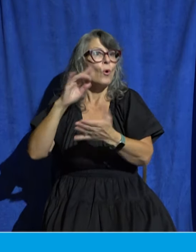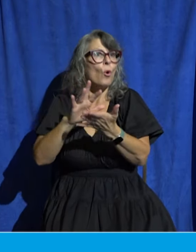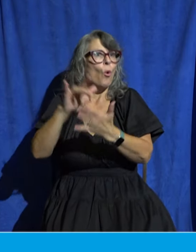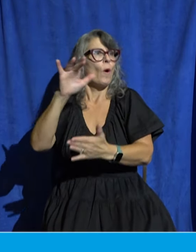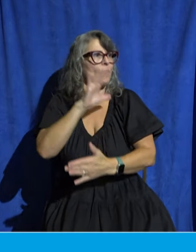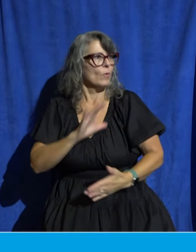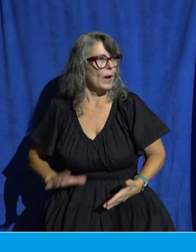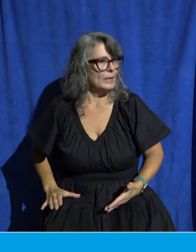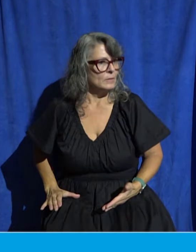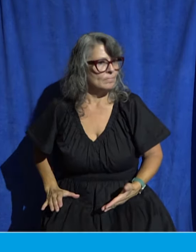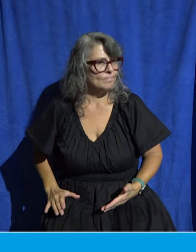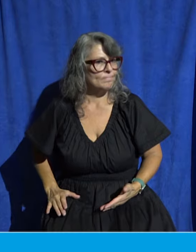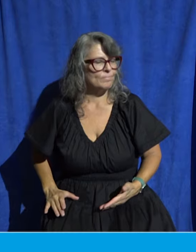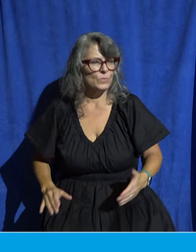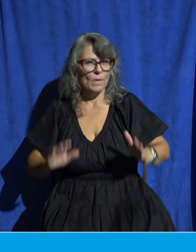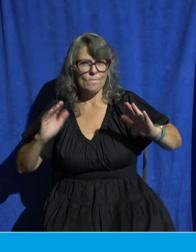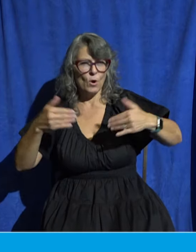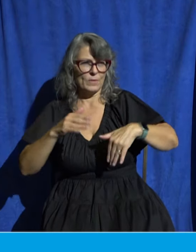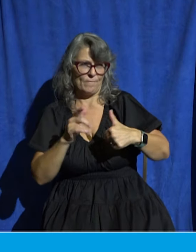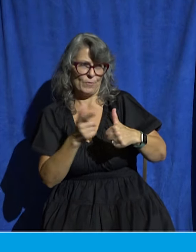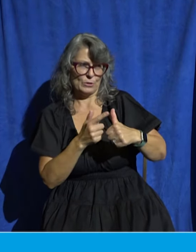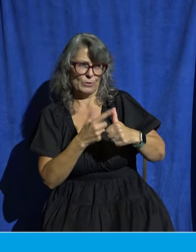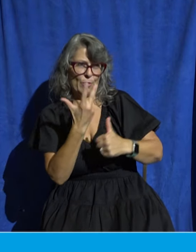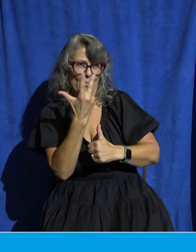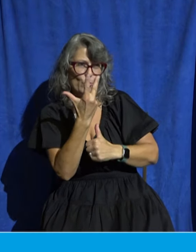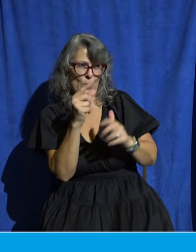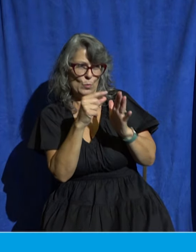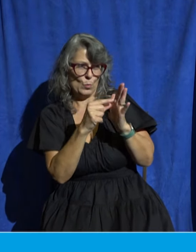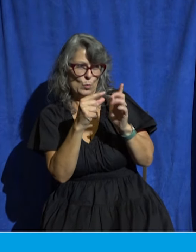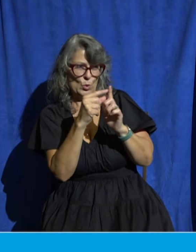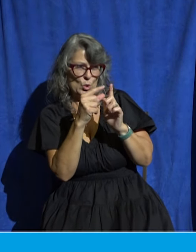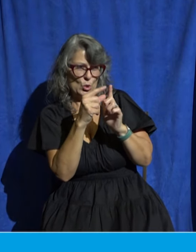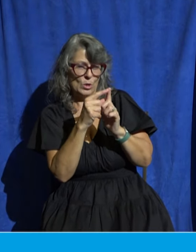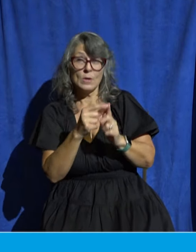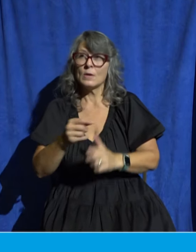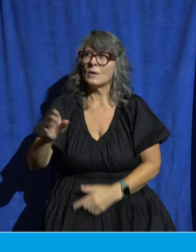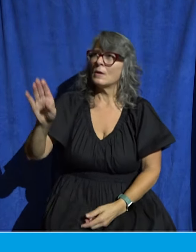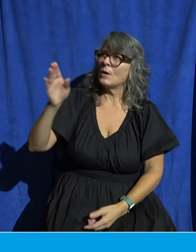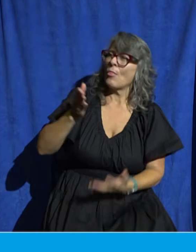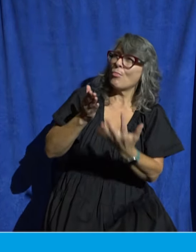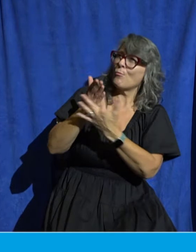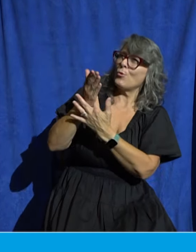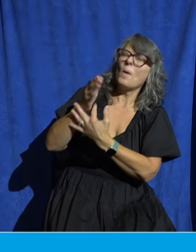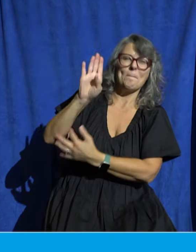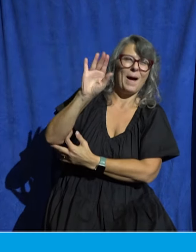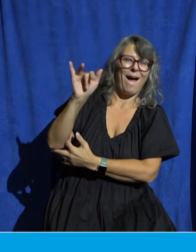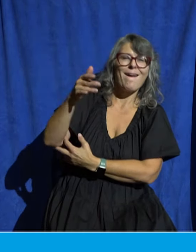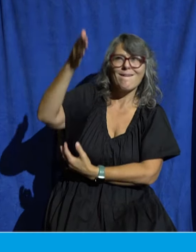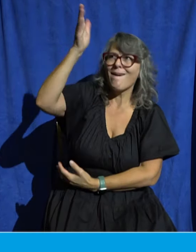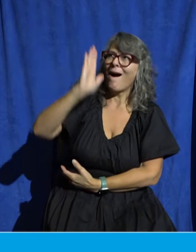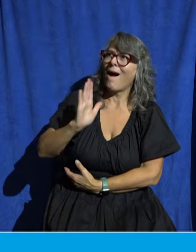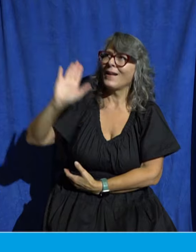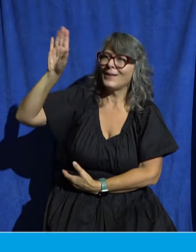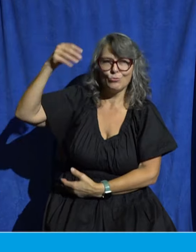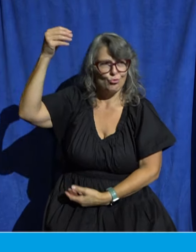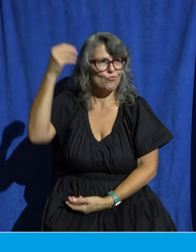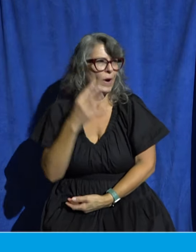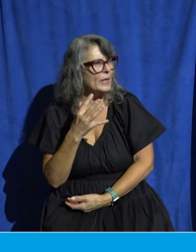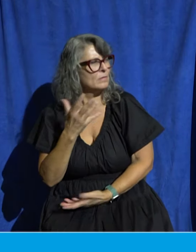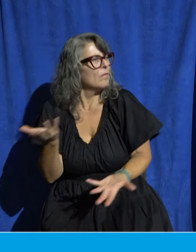first three words, by God's grace. Because all that we're gonna talk about today is a result of God's grace towards